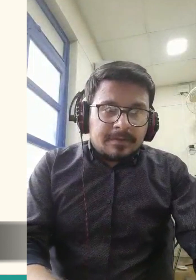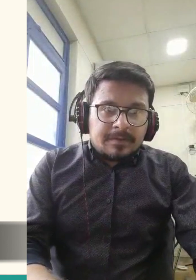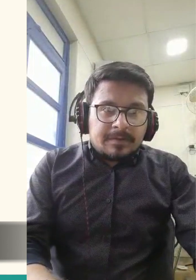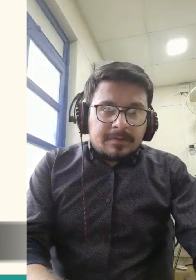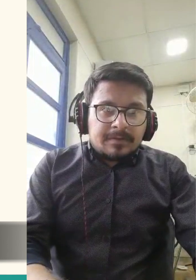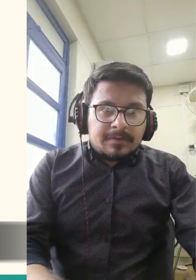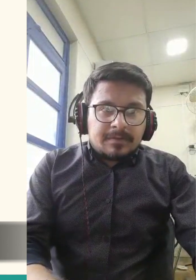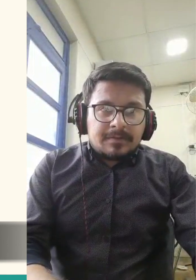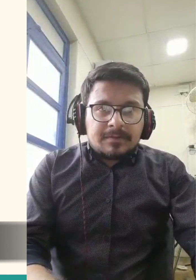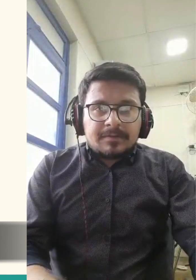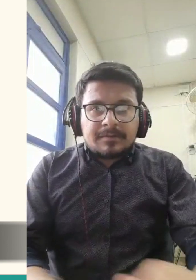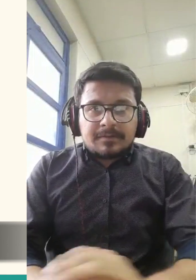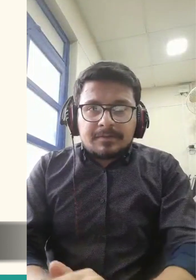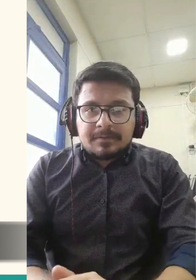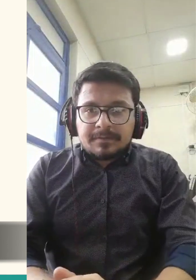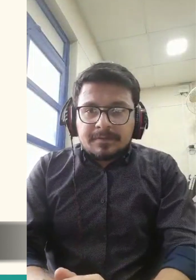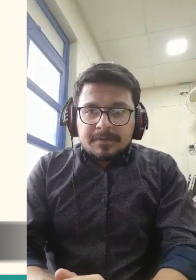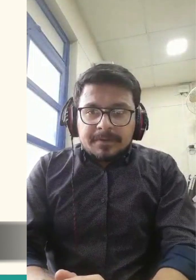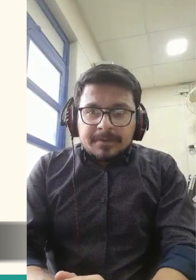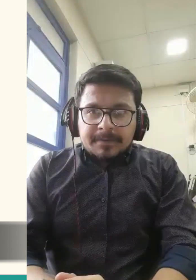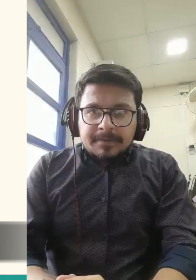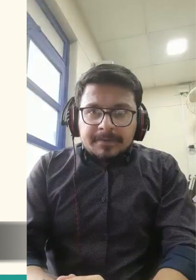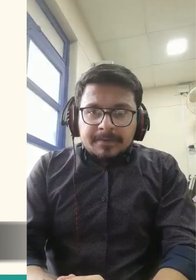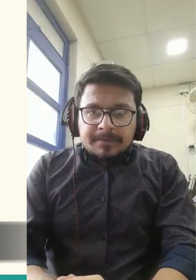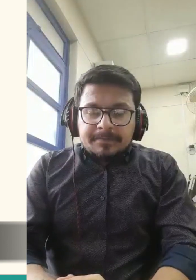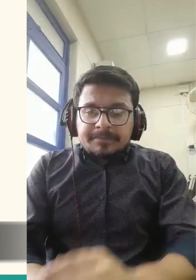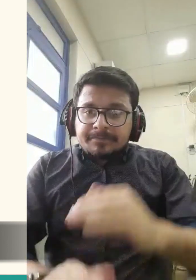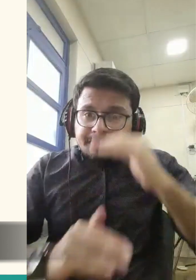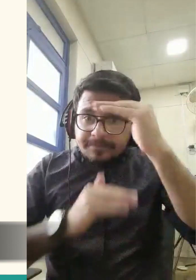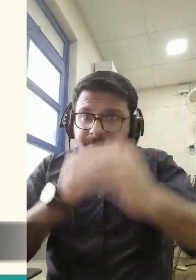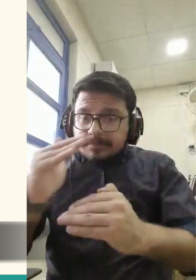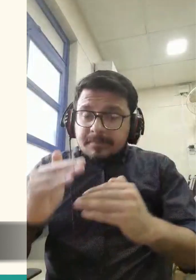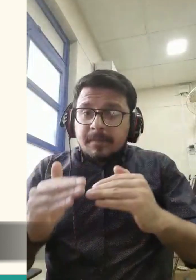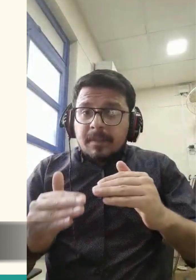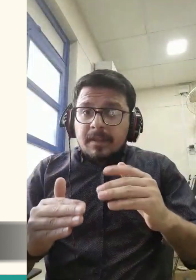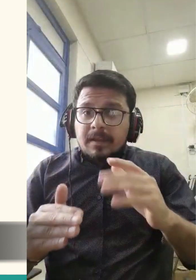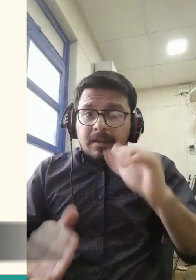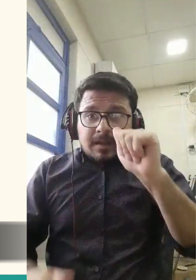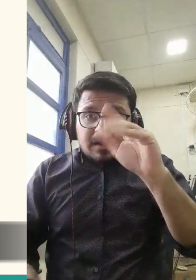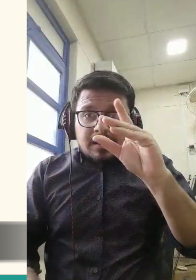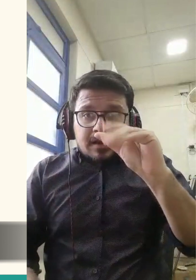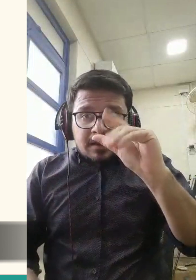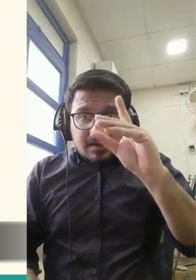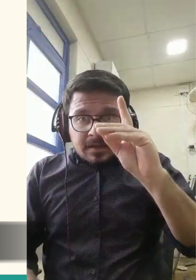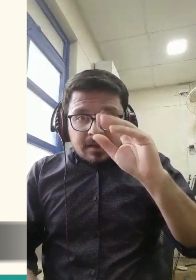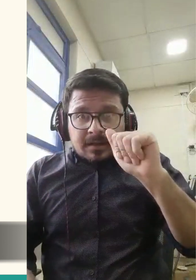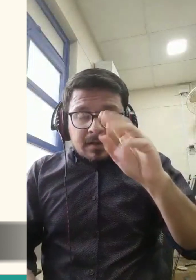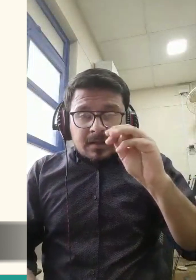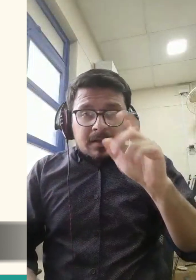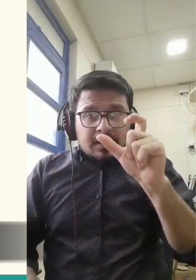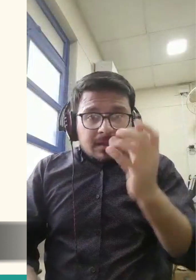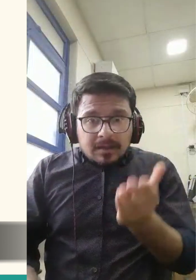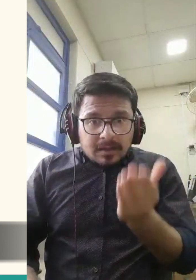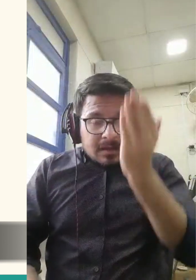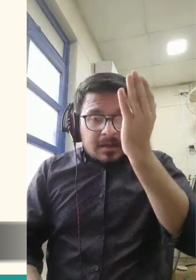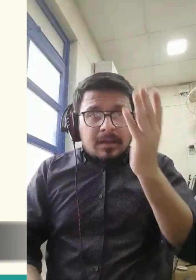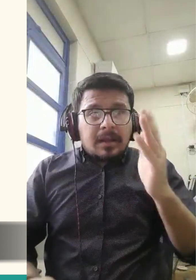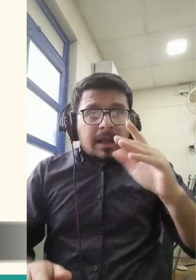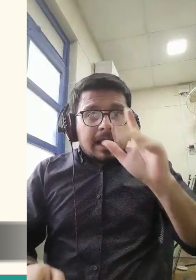his own children to be faithful and obedient servants to the Lord of this world.